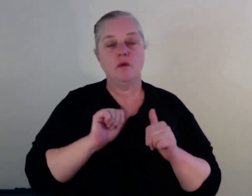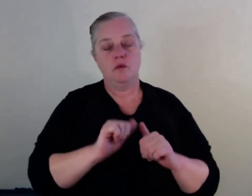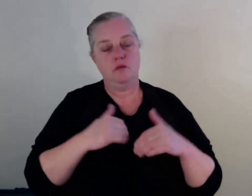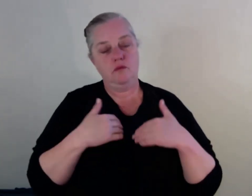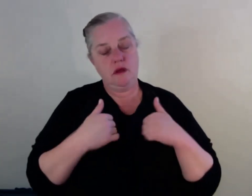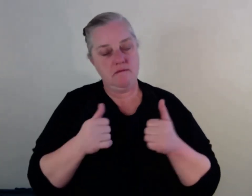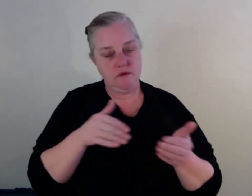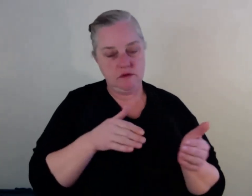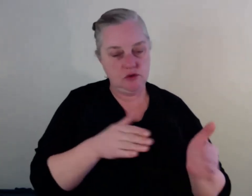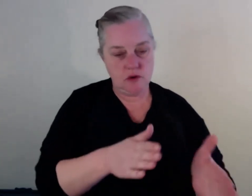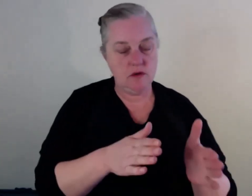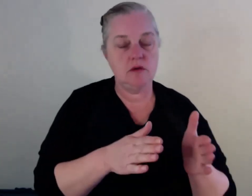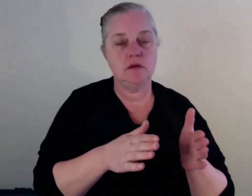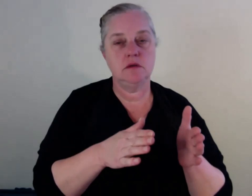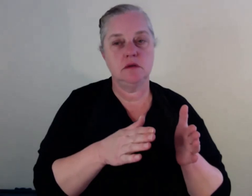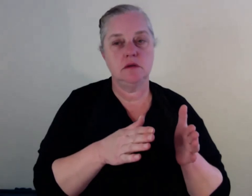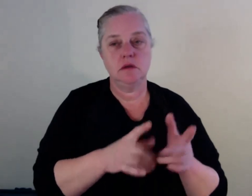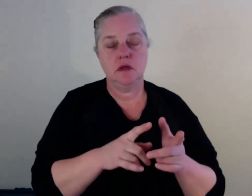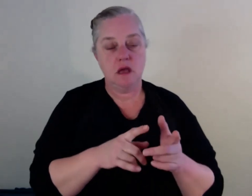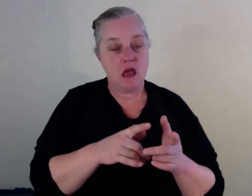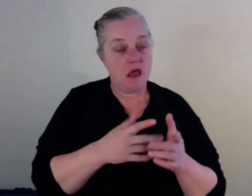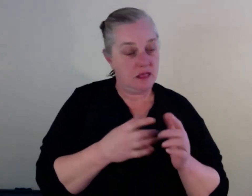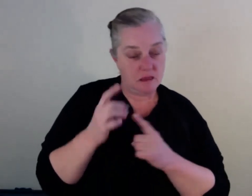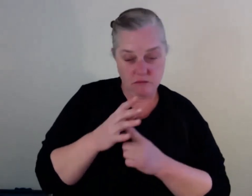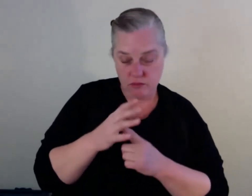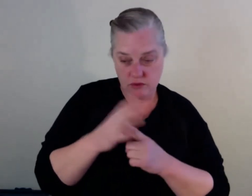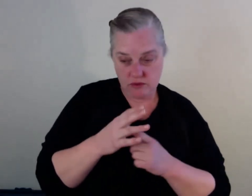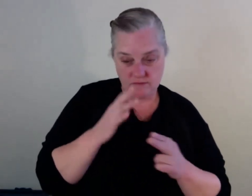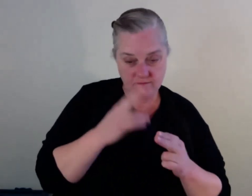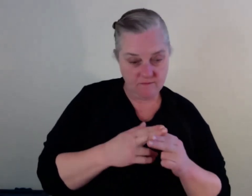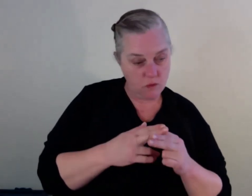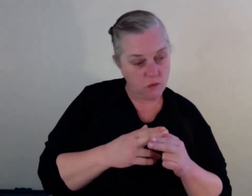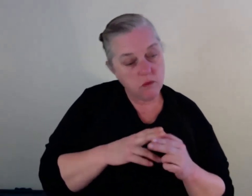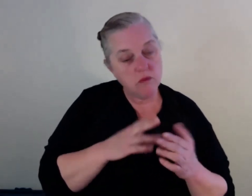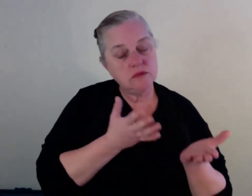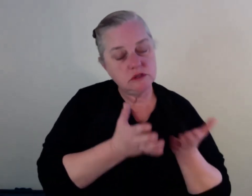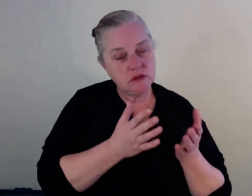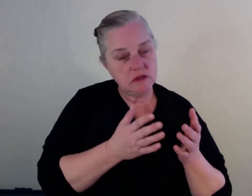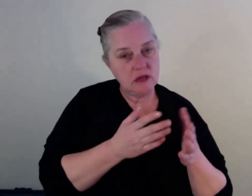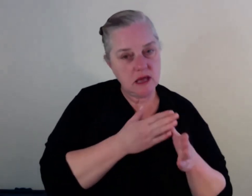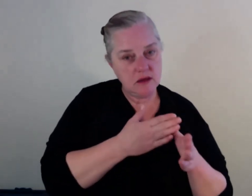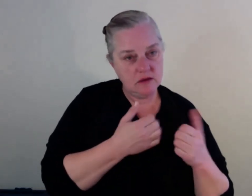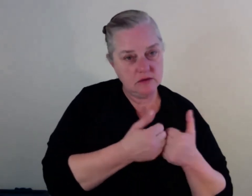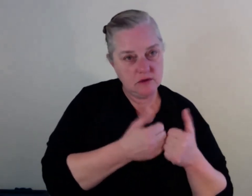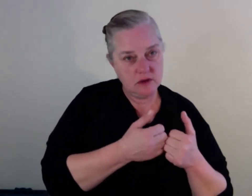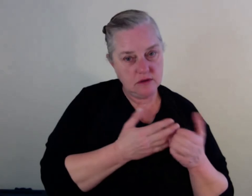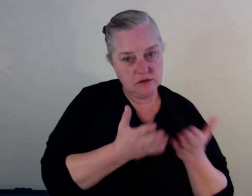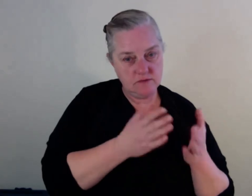create better linkages with allied health services within their area? I'll be very brief, I promise. Just because I'm really passionate